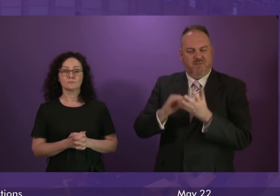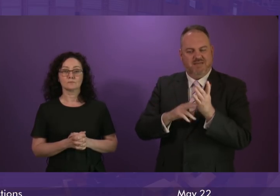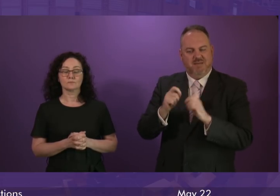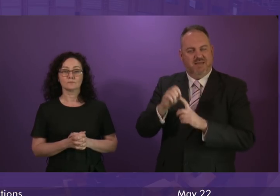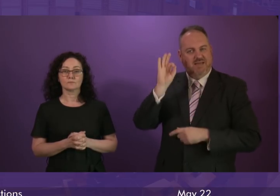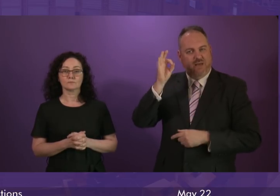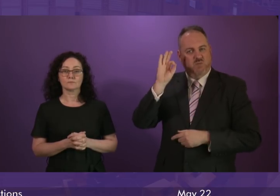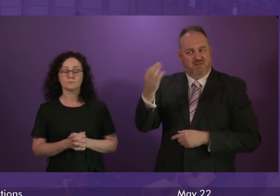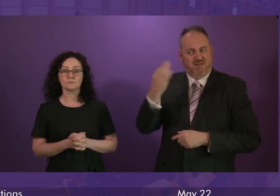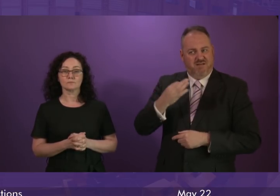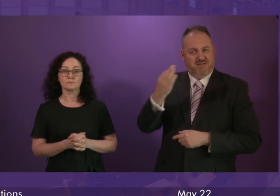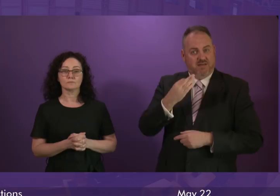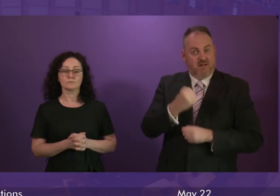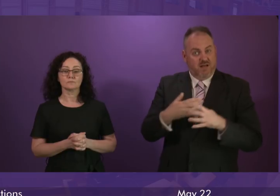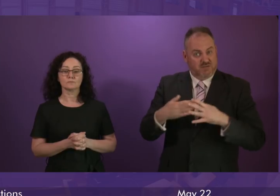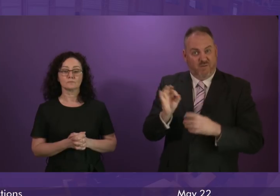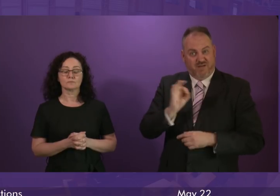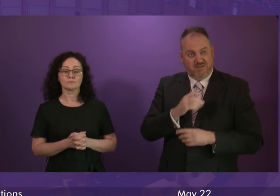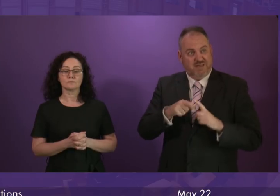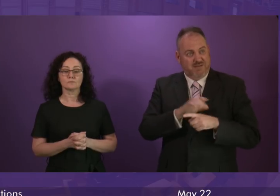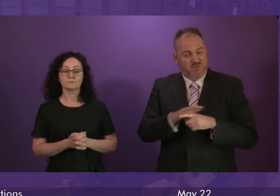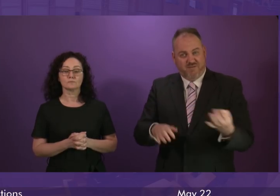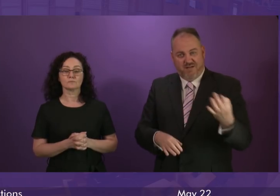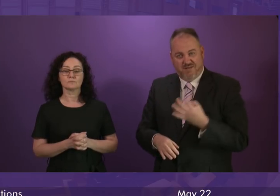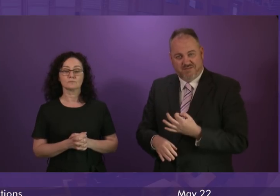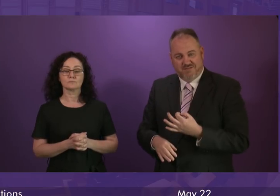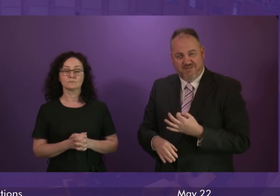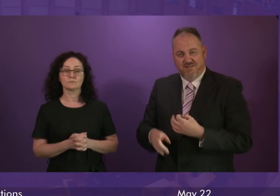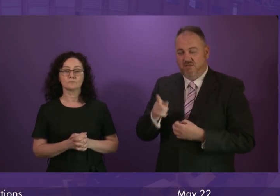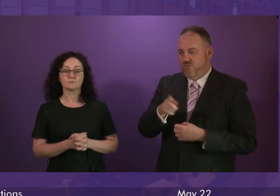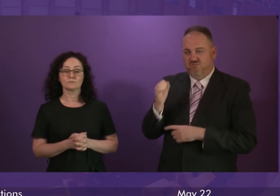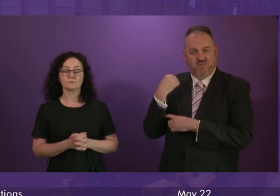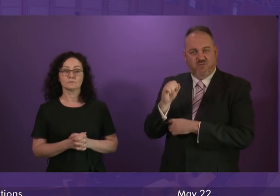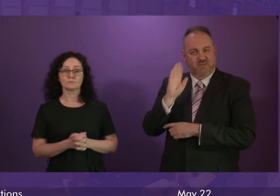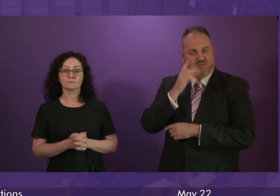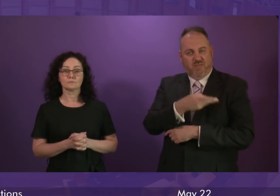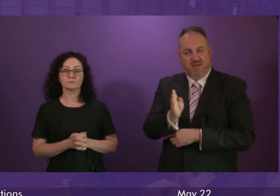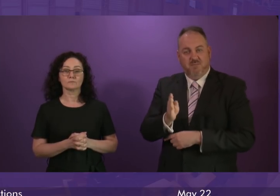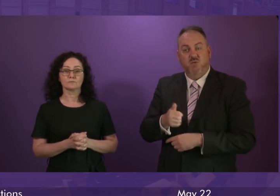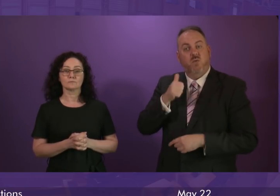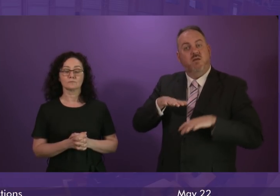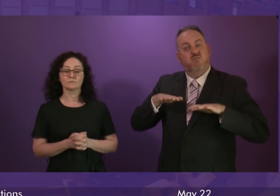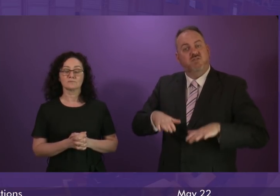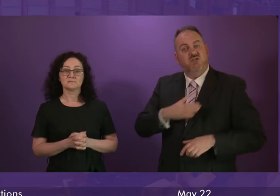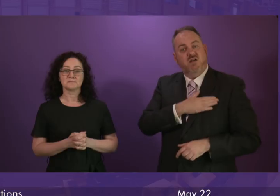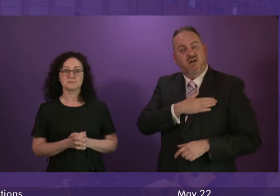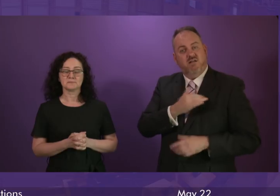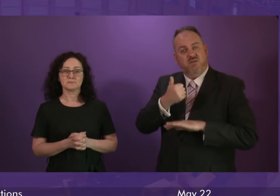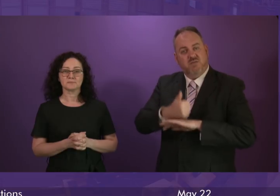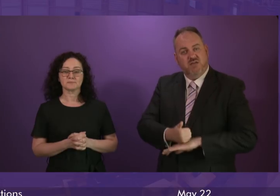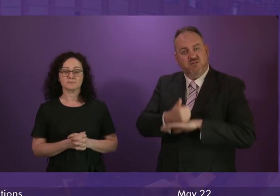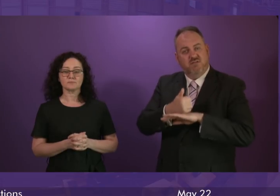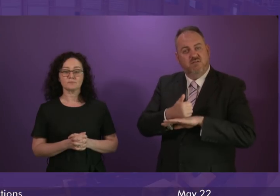including Glasgow and Edinburgh to follow suit. Dozens of organisations including the British Heart Foundation, the Royal College of